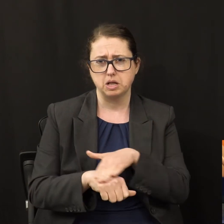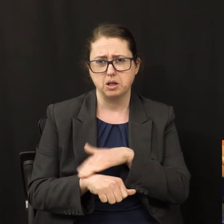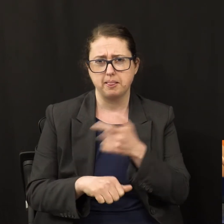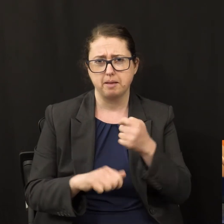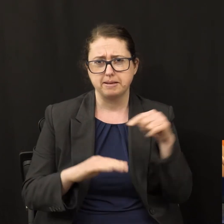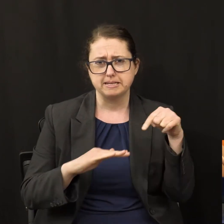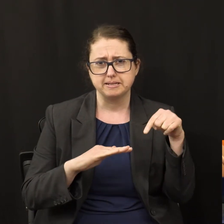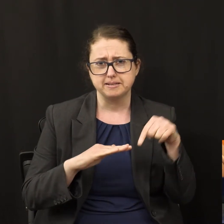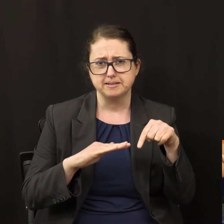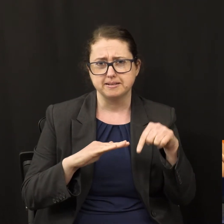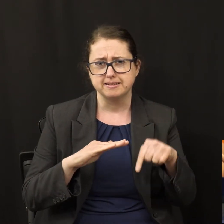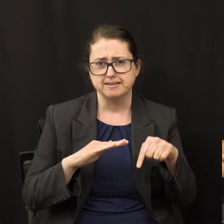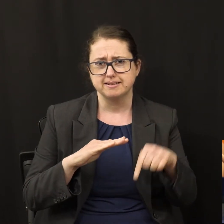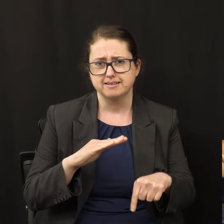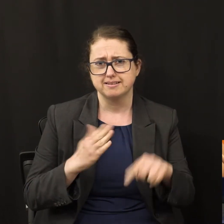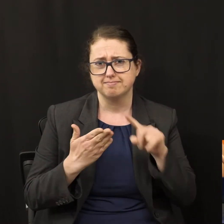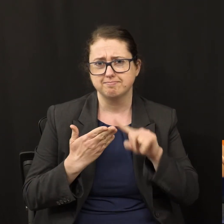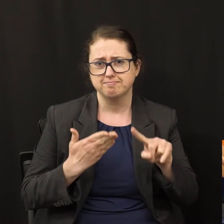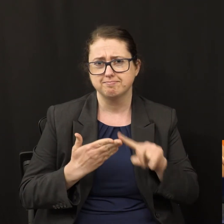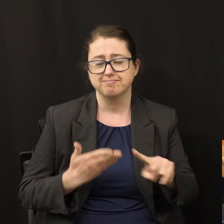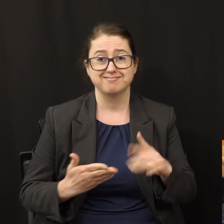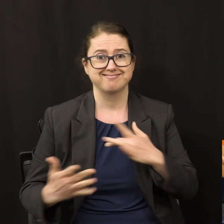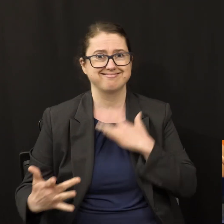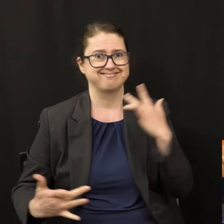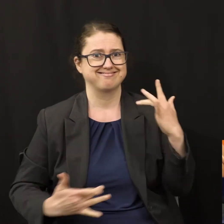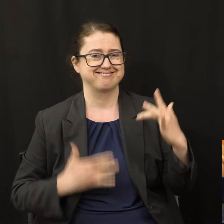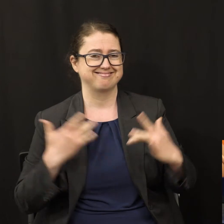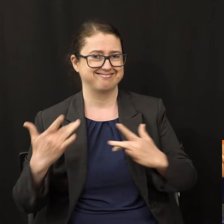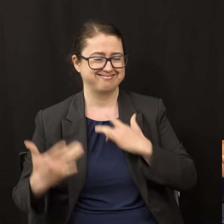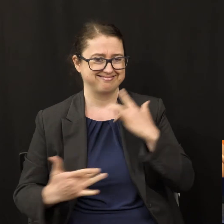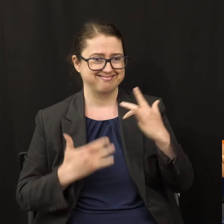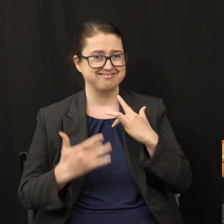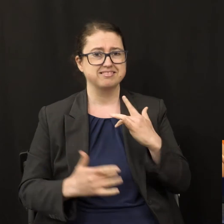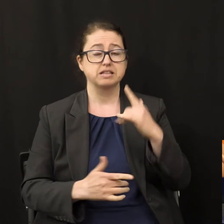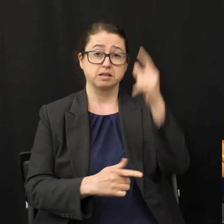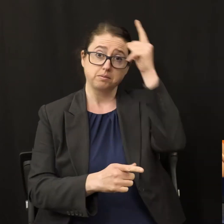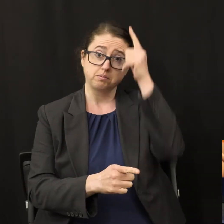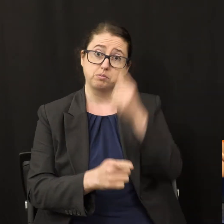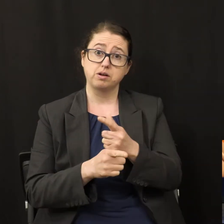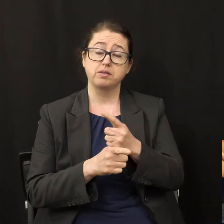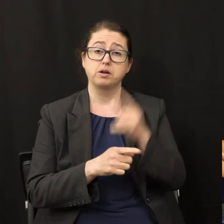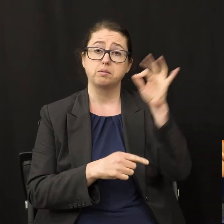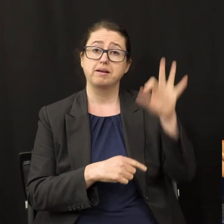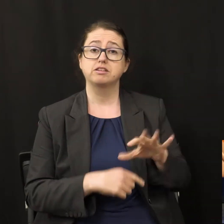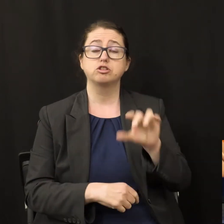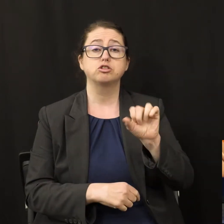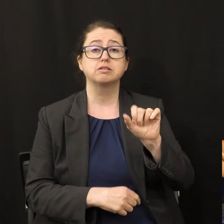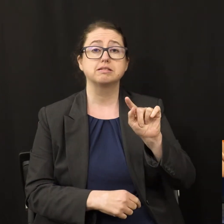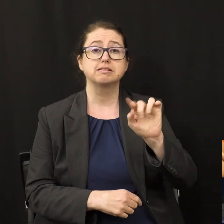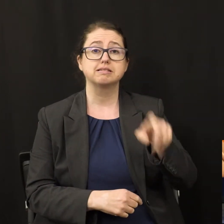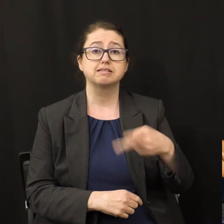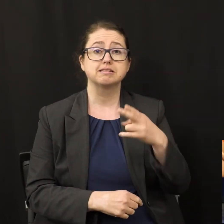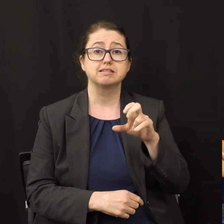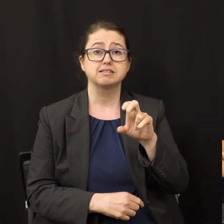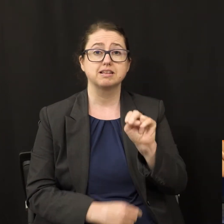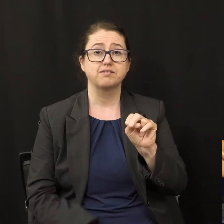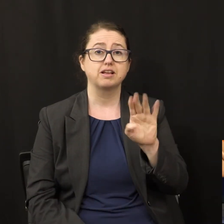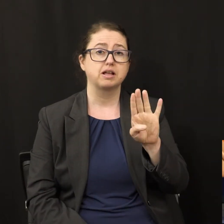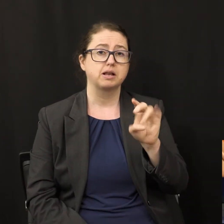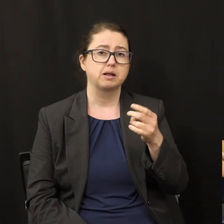of you say amen to that? So I'm delighted to have Brother Pastor Stephen Boer, president of Secrets Unsealed and Psalm